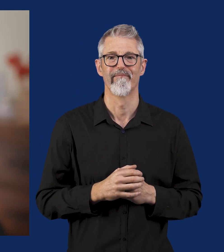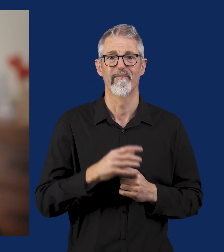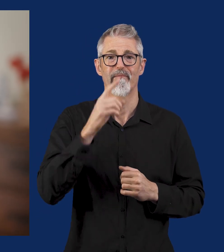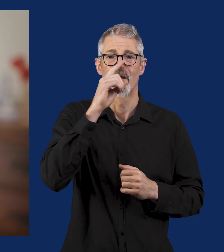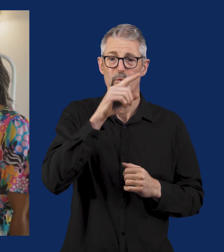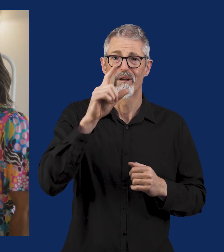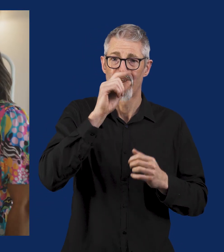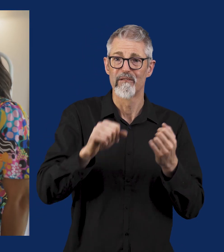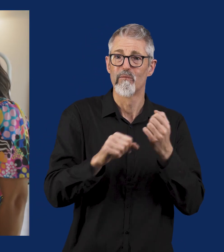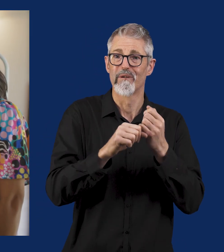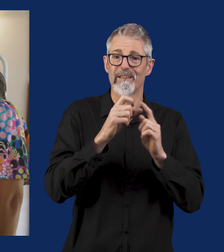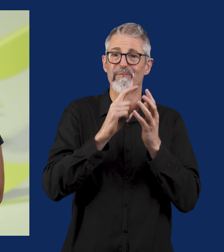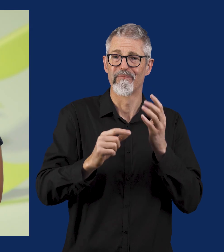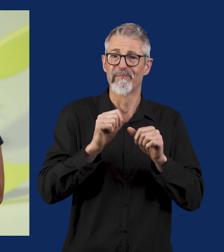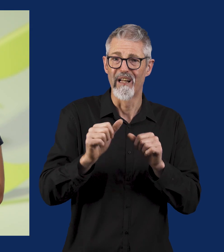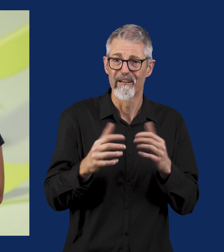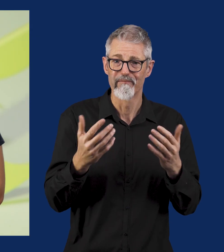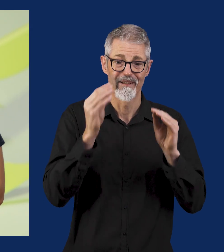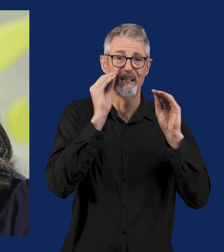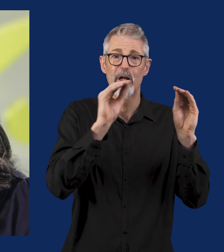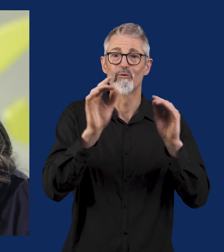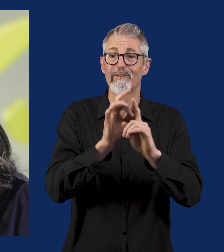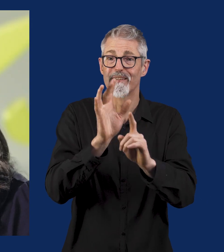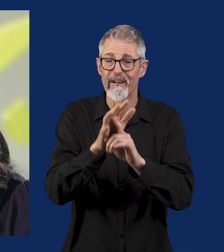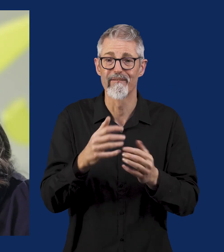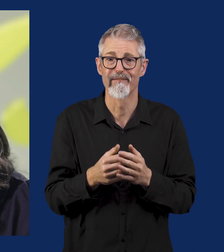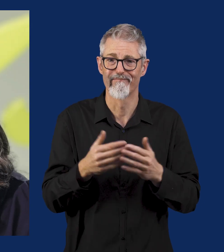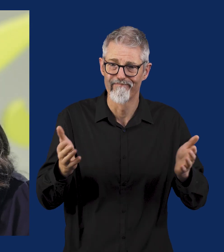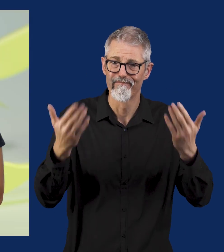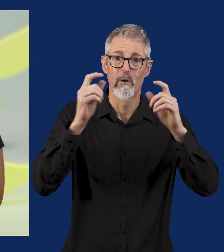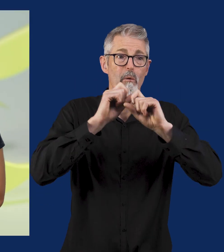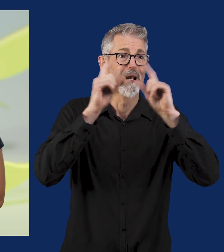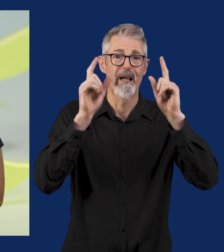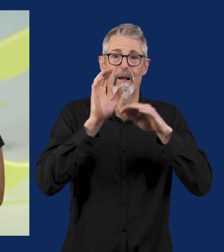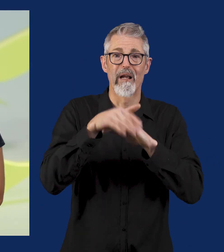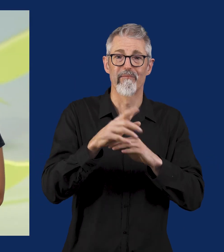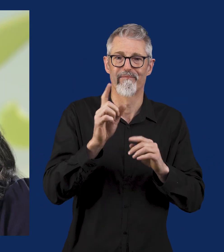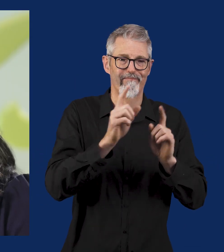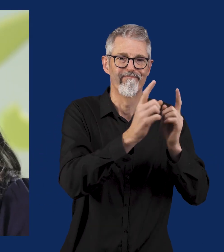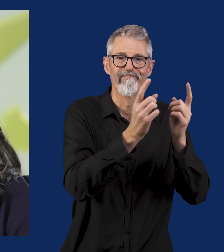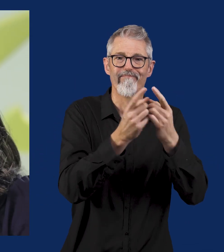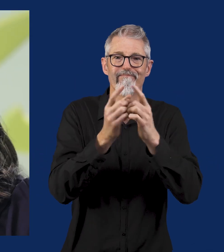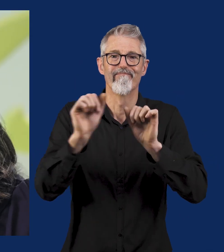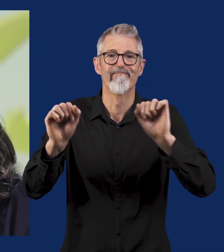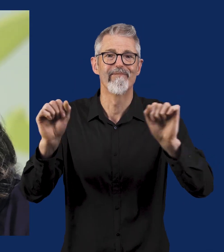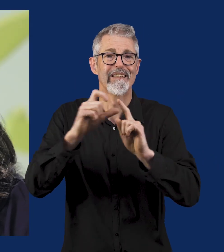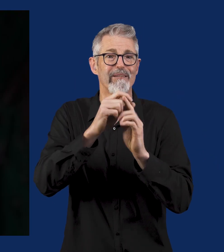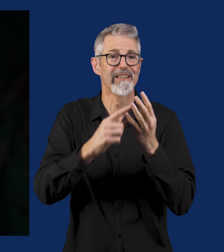There are so many things that people can do to be more supportive of people with disability. Educate yourself, raise awareness of people with disabilities.